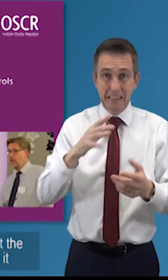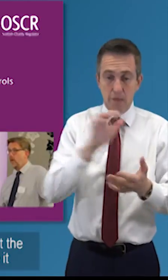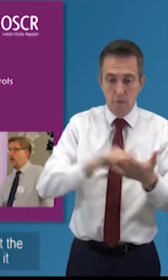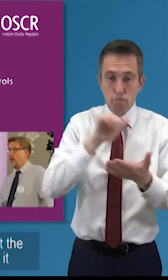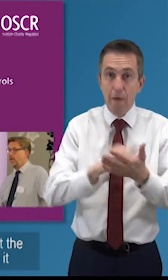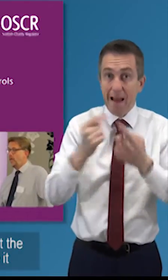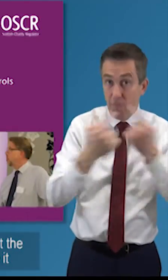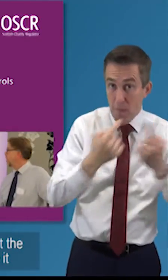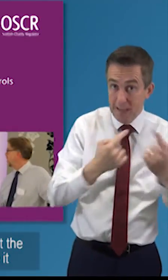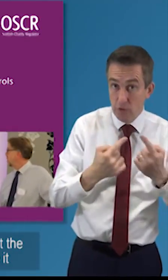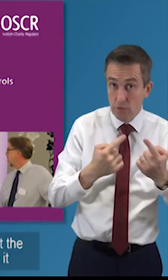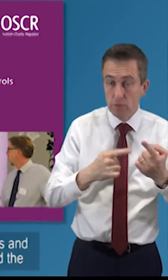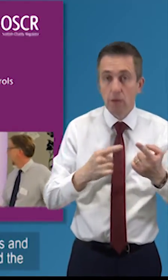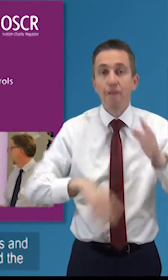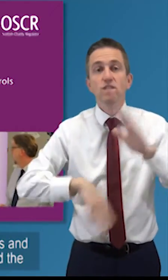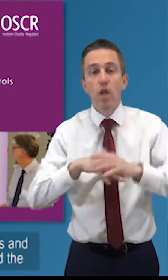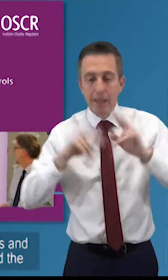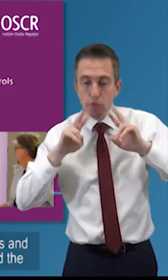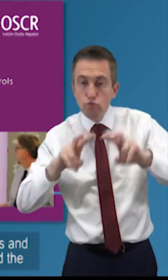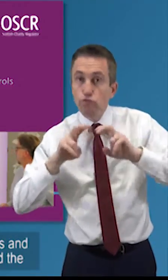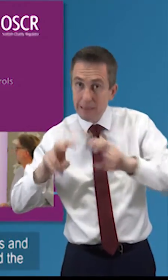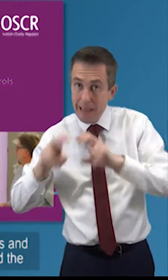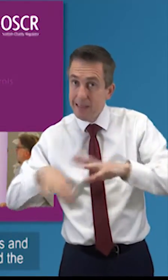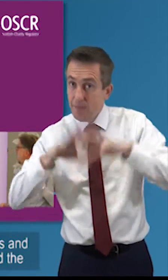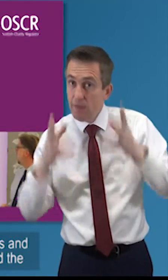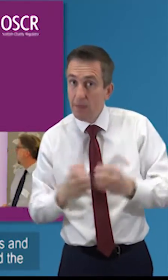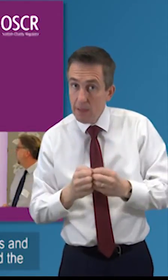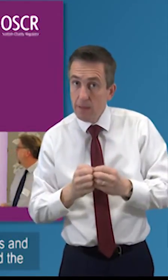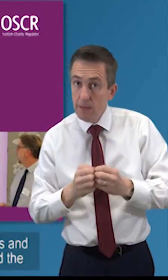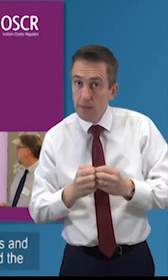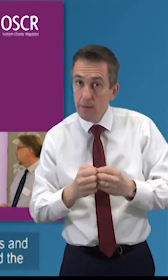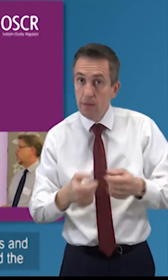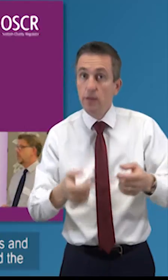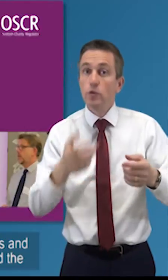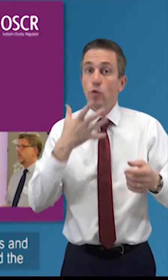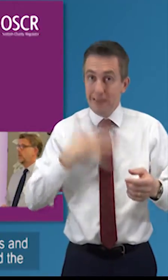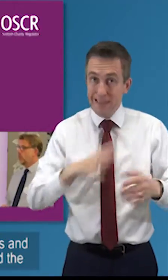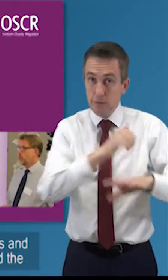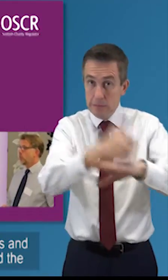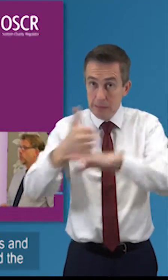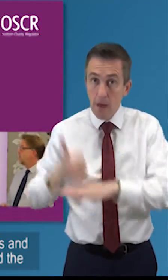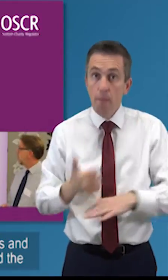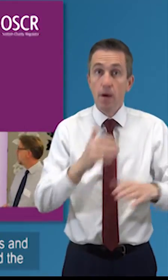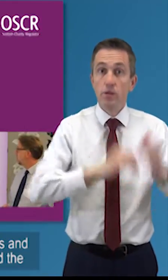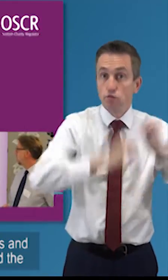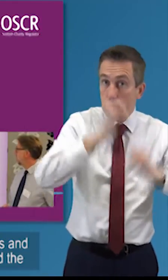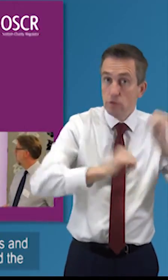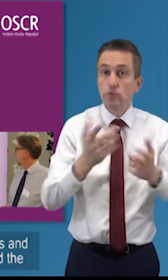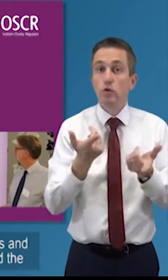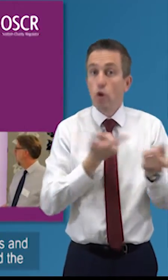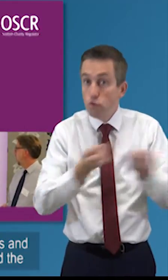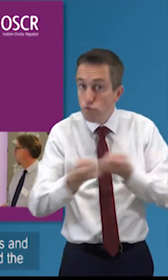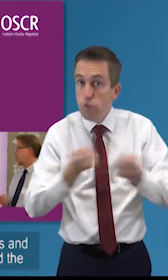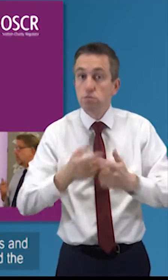information and that you scrutinize it properly so putting in place the structures the controls and the processes